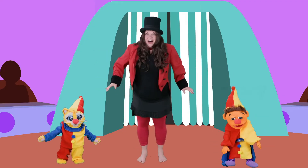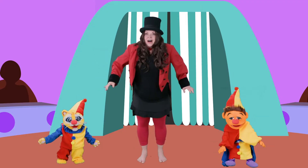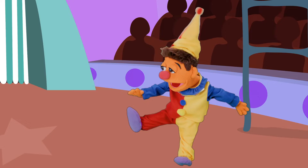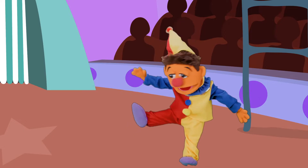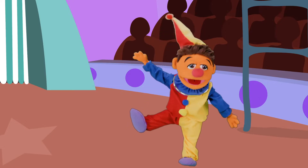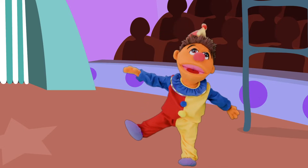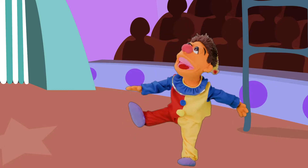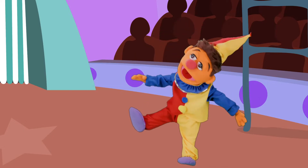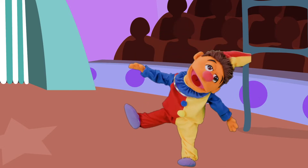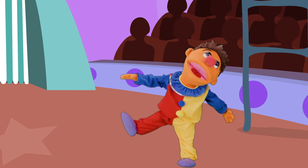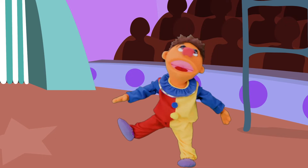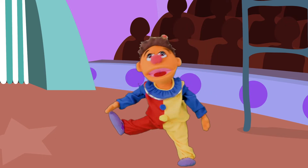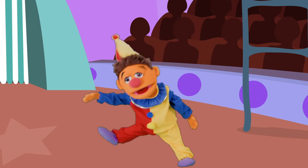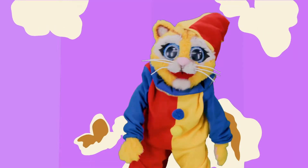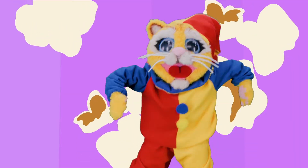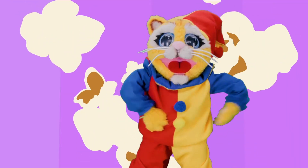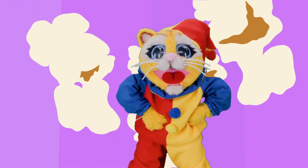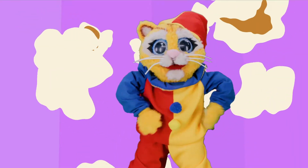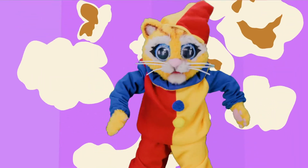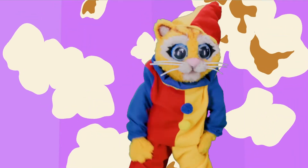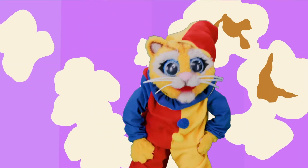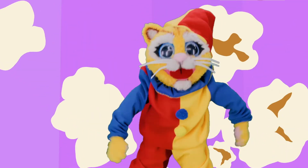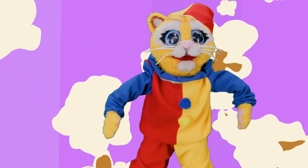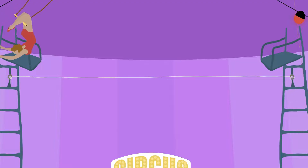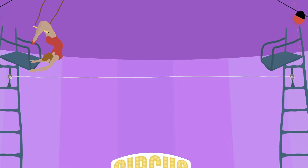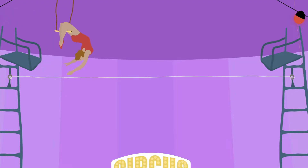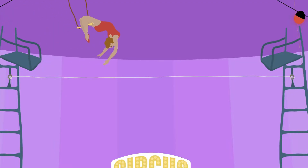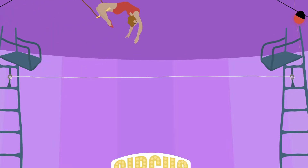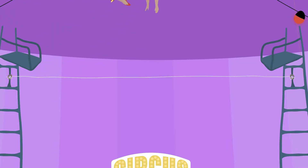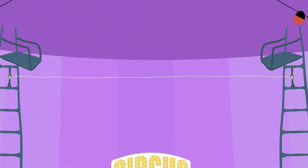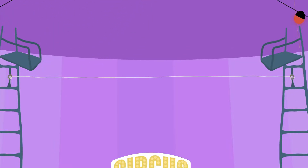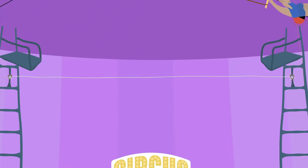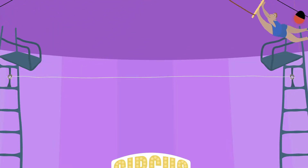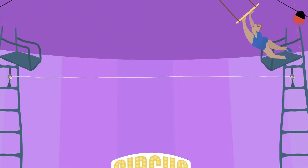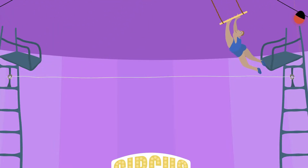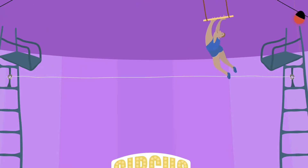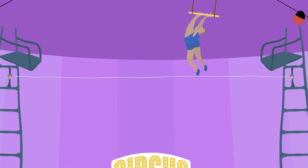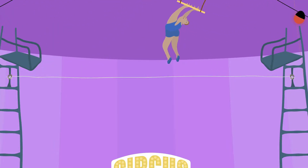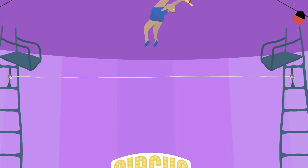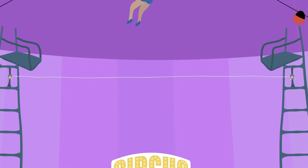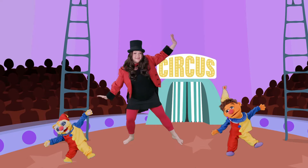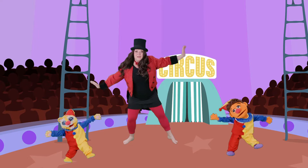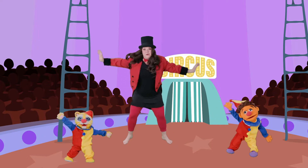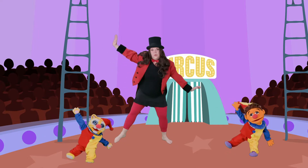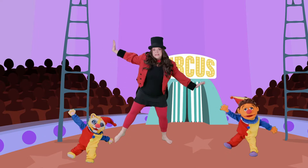jump under the big top to pop like popcorn, swing on the trapeze and fill in for the missing